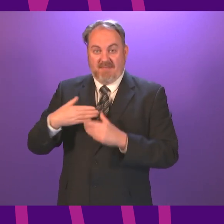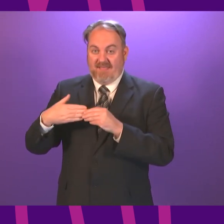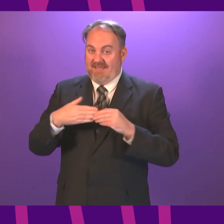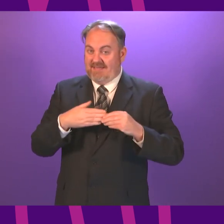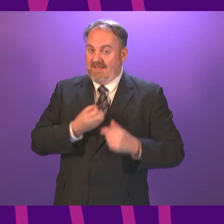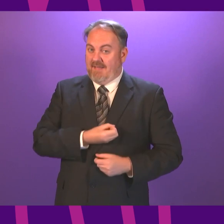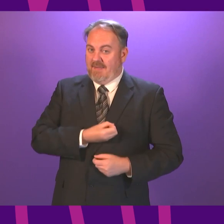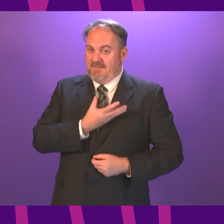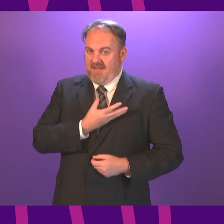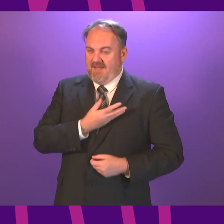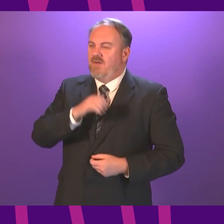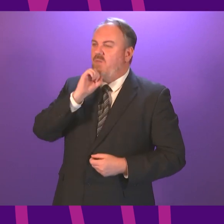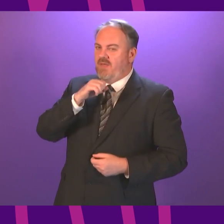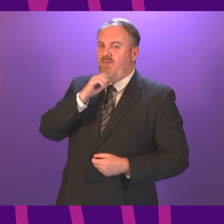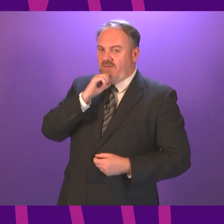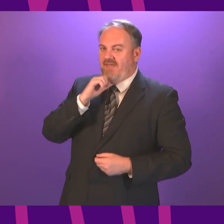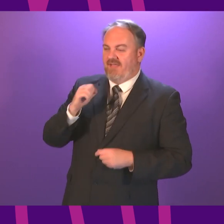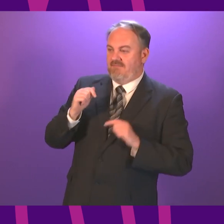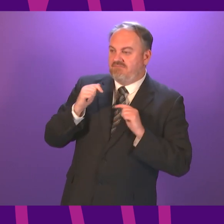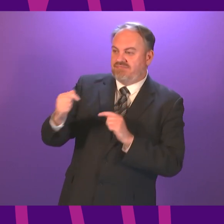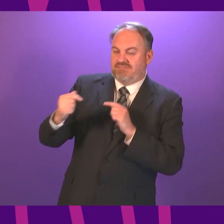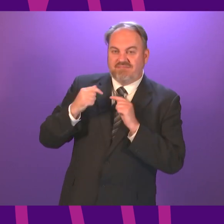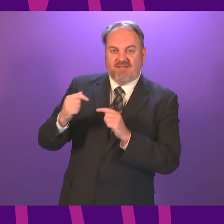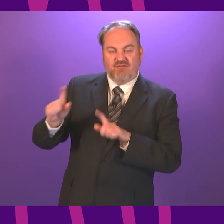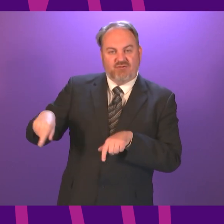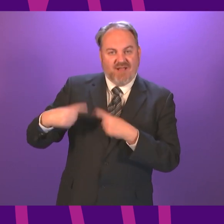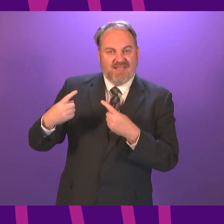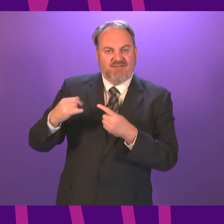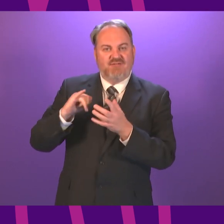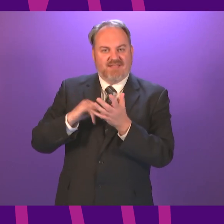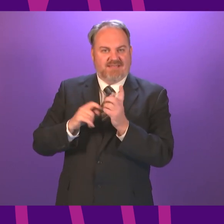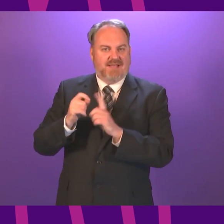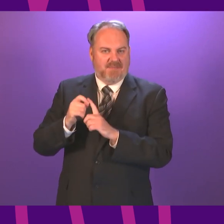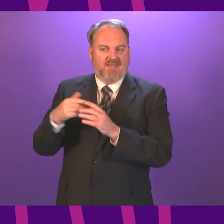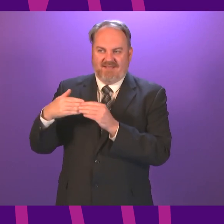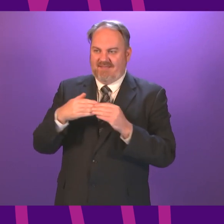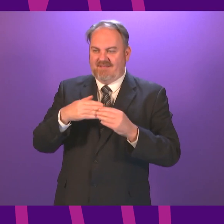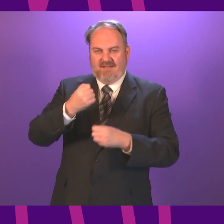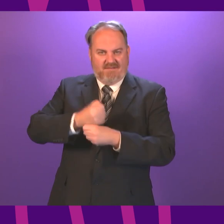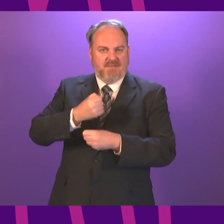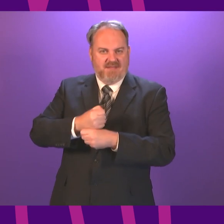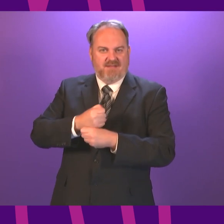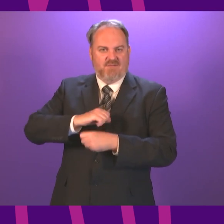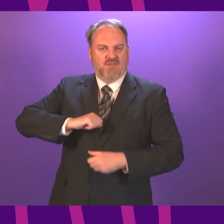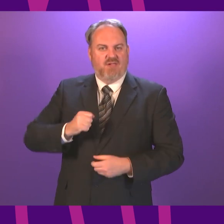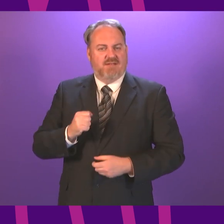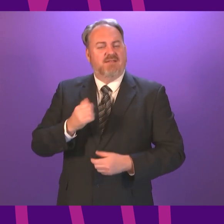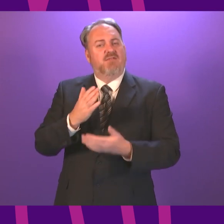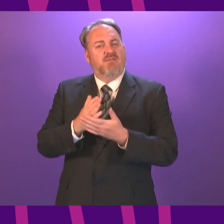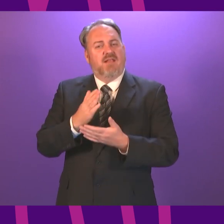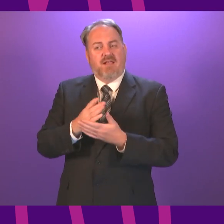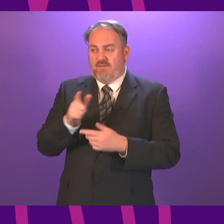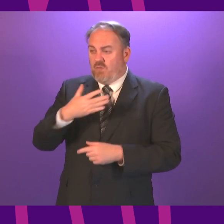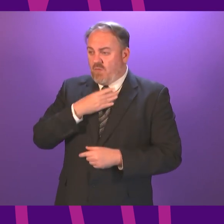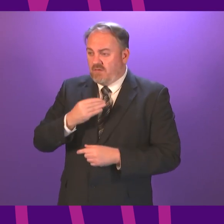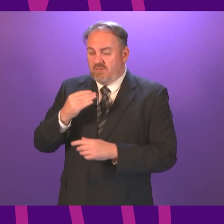to build it This government too must be bolder and more ambitious So if the First Minister is serious about focusing on recovery